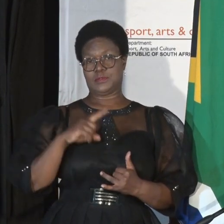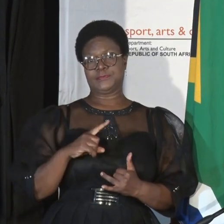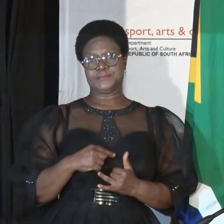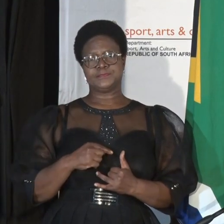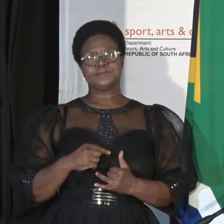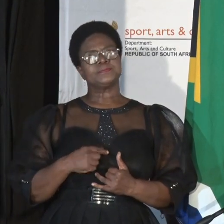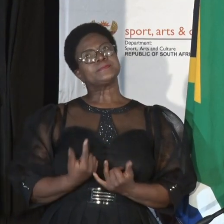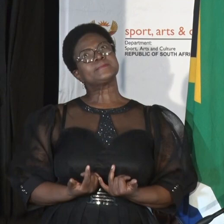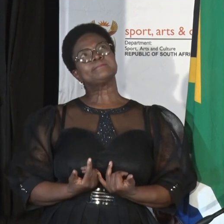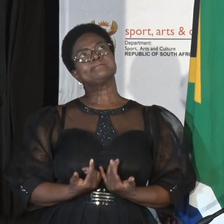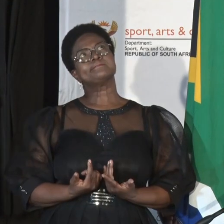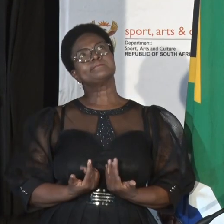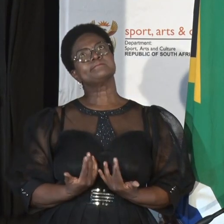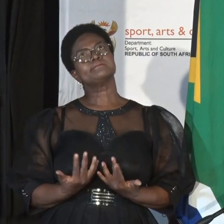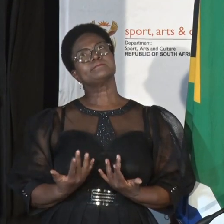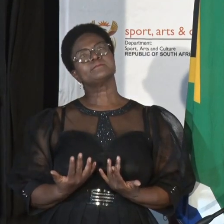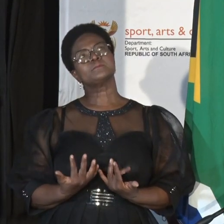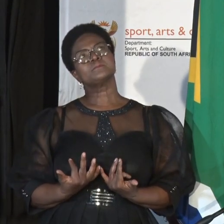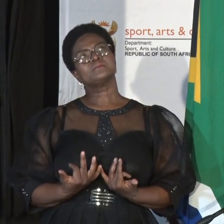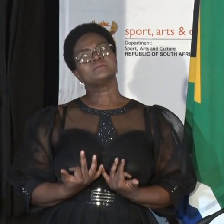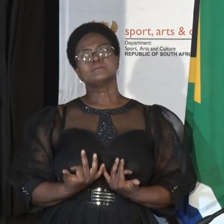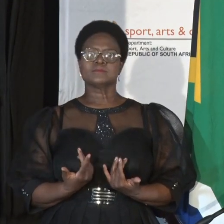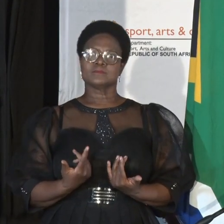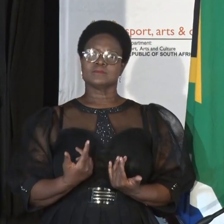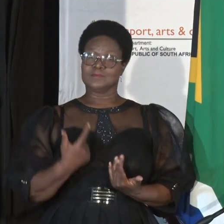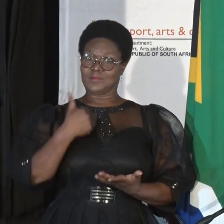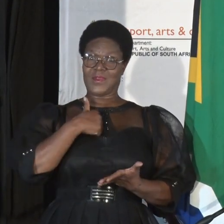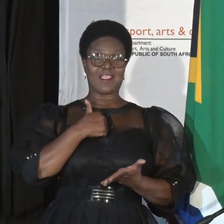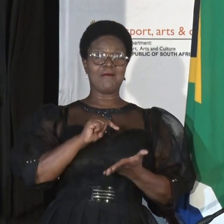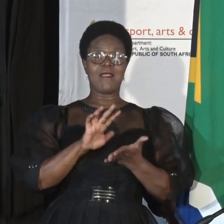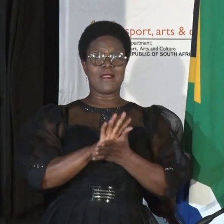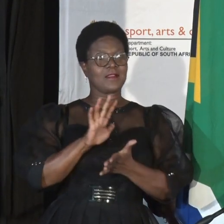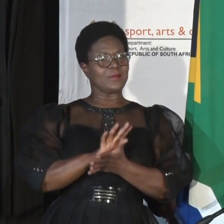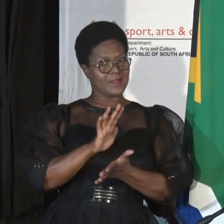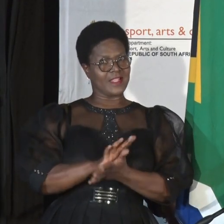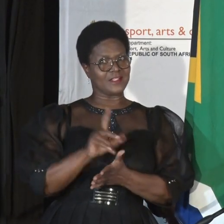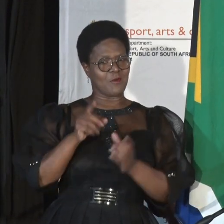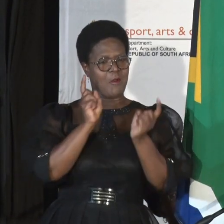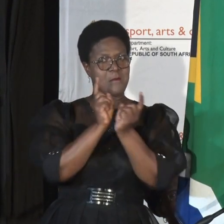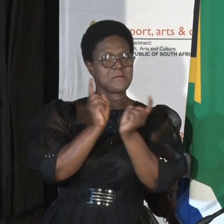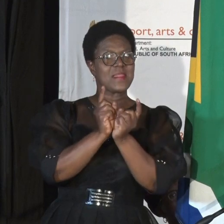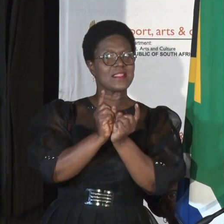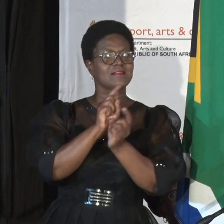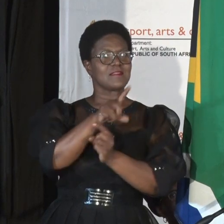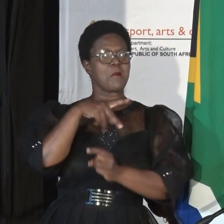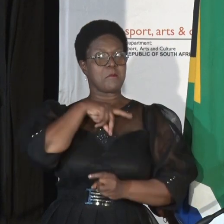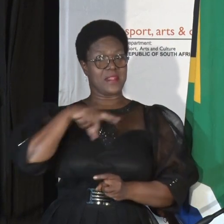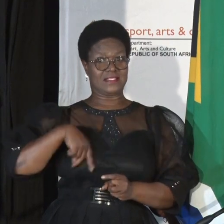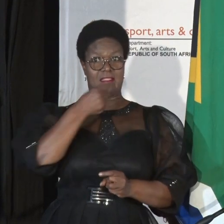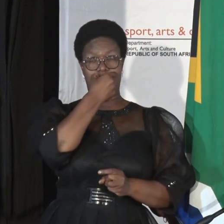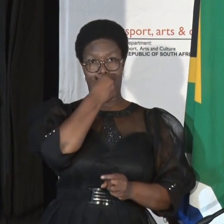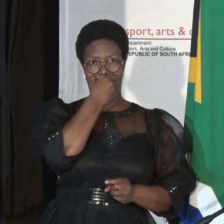I had a privilege to meet with the President of the Republic to discuss a number of issues.